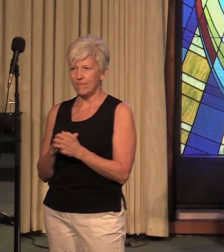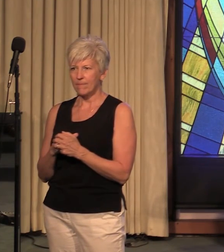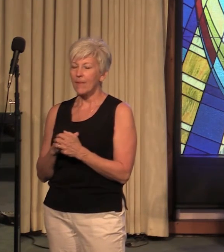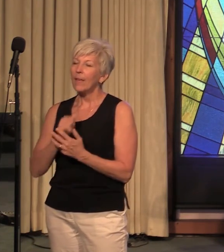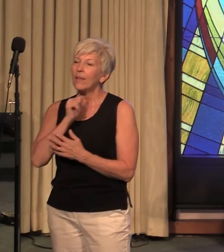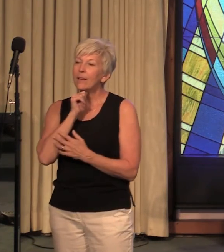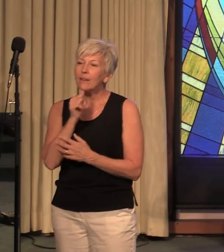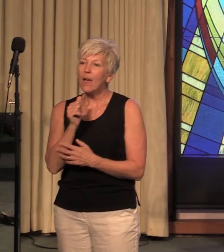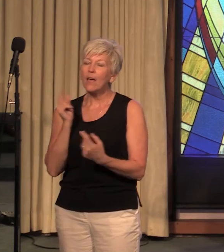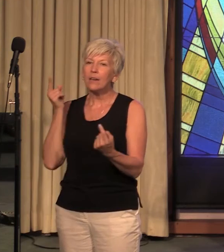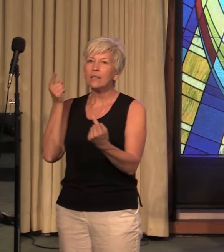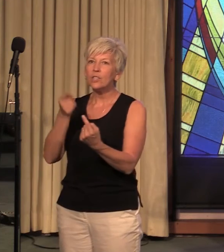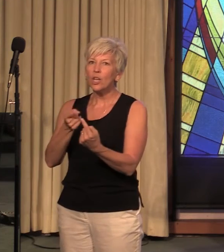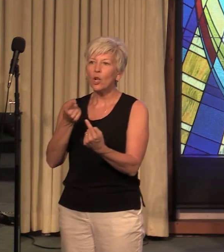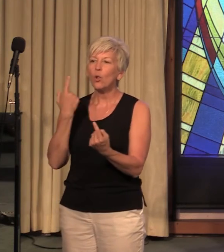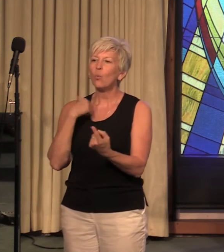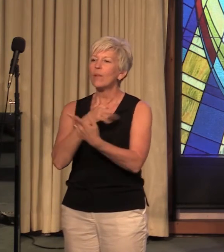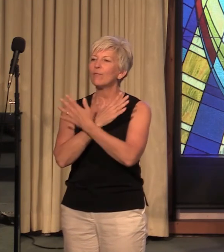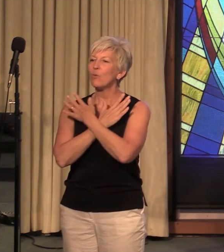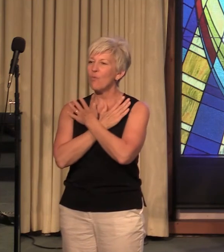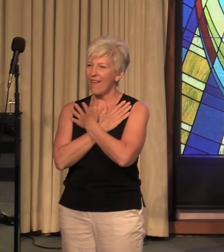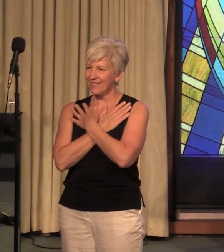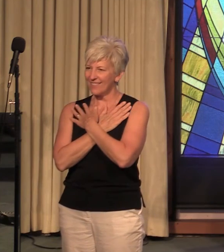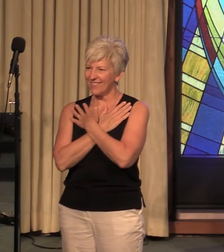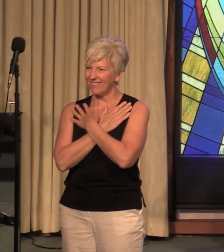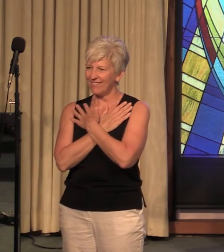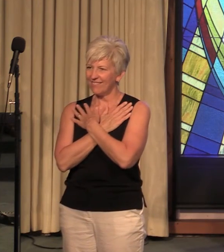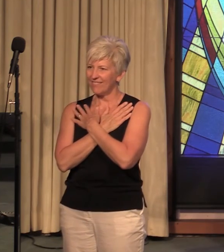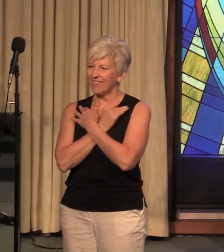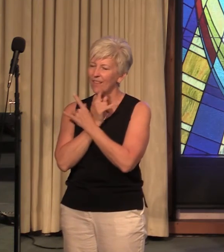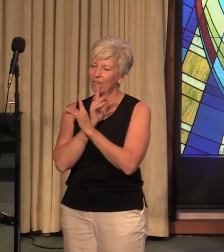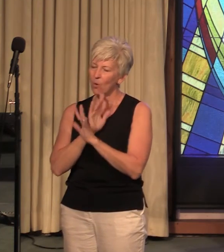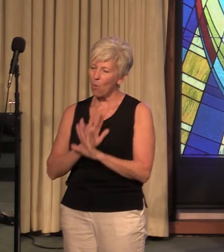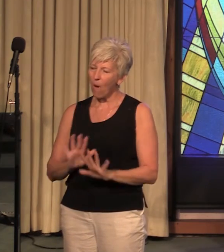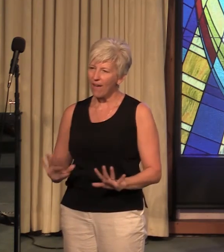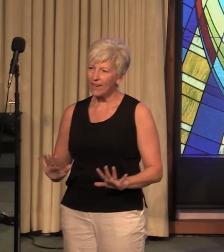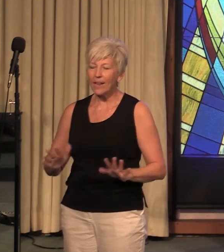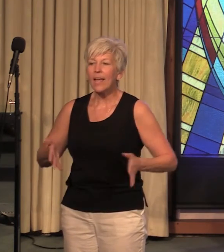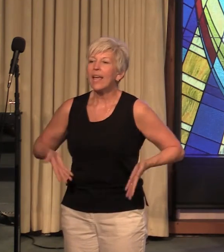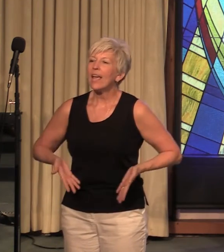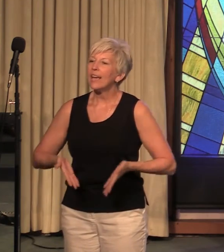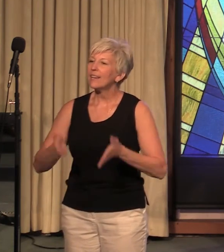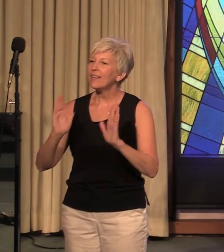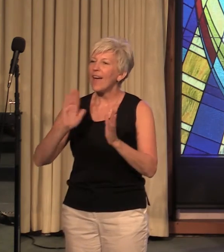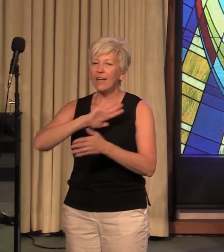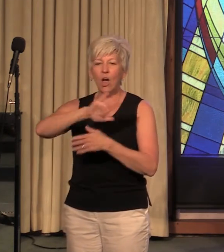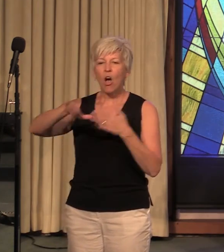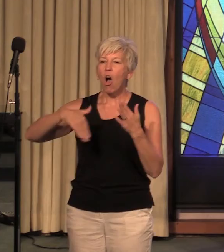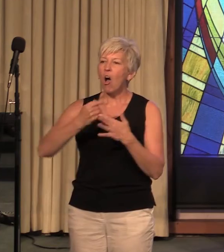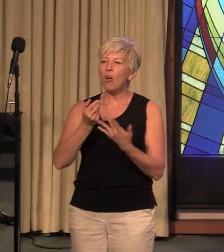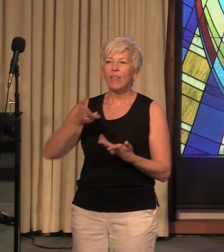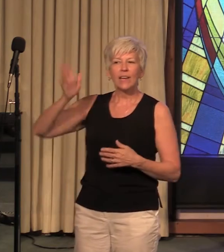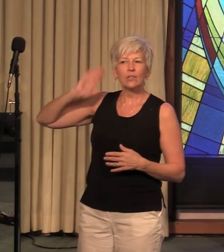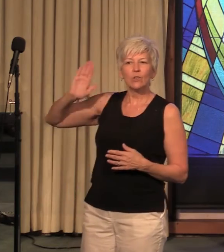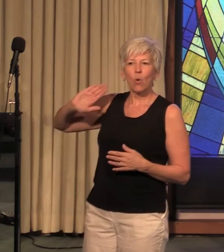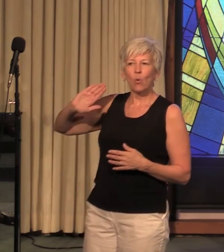not until we've rested in the quiet and allowed all that is old to pass away